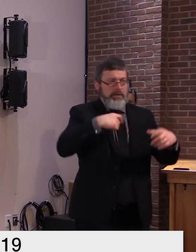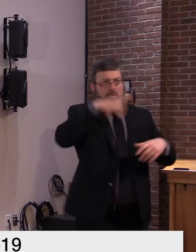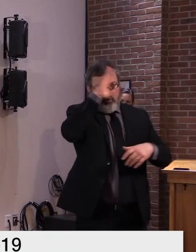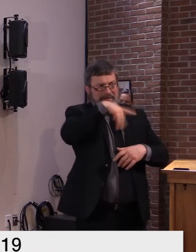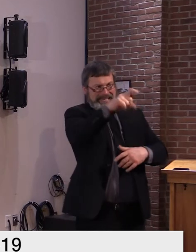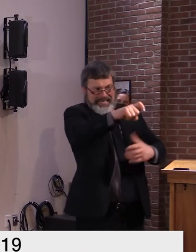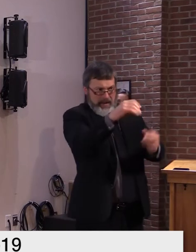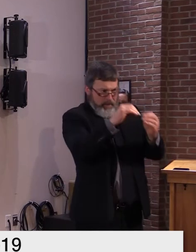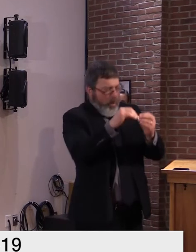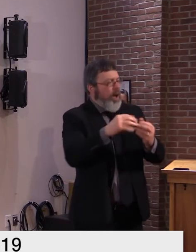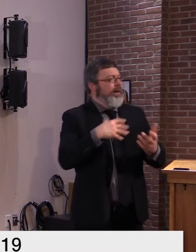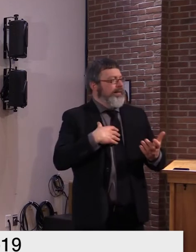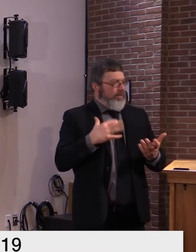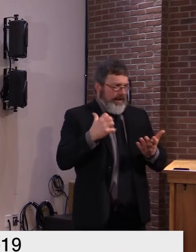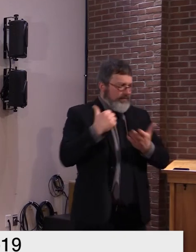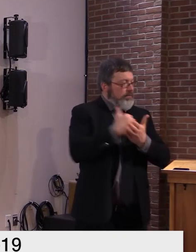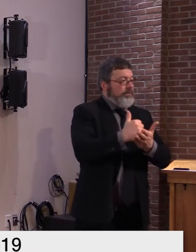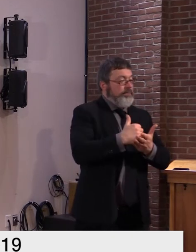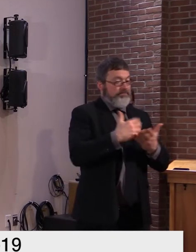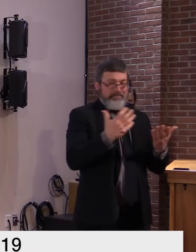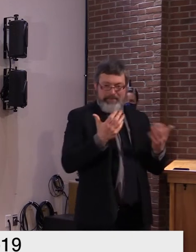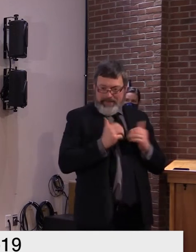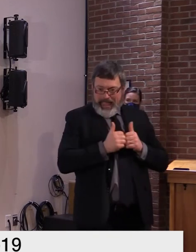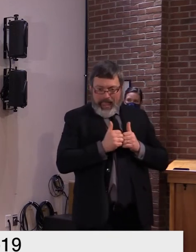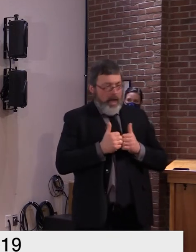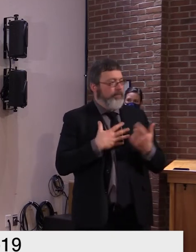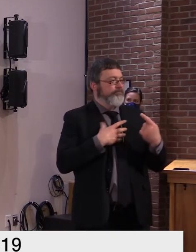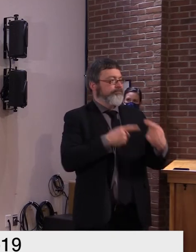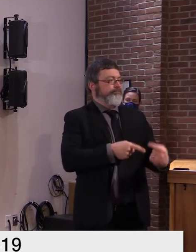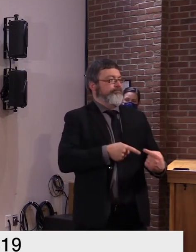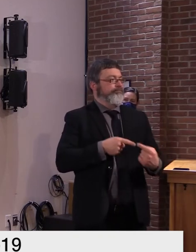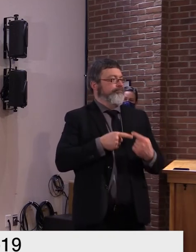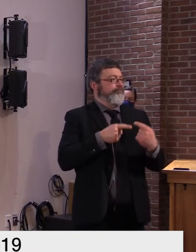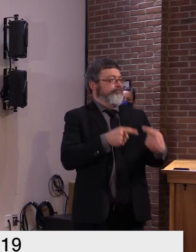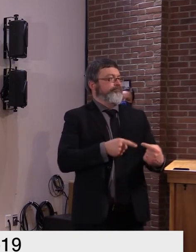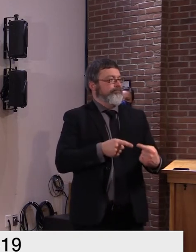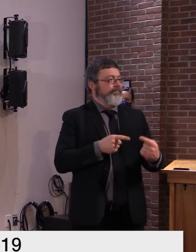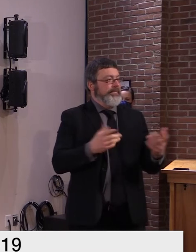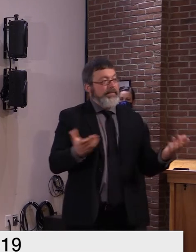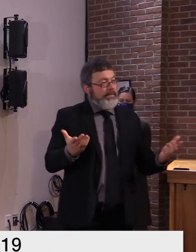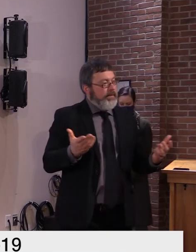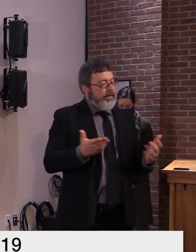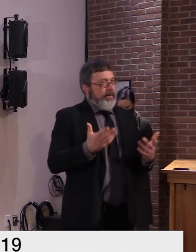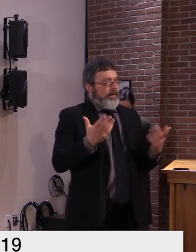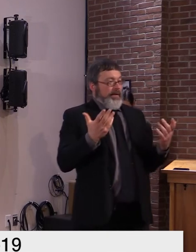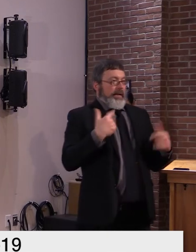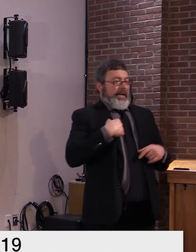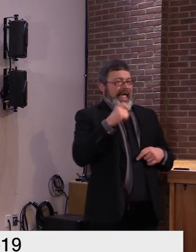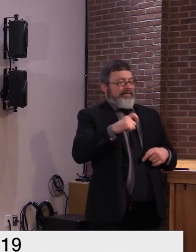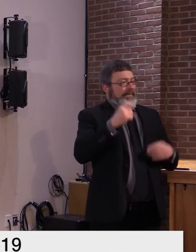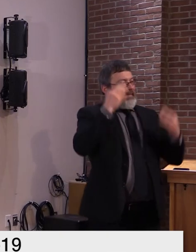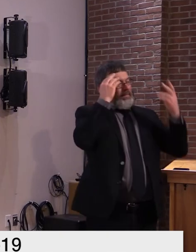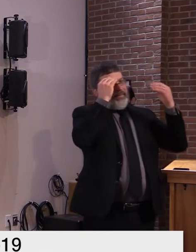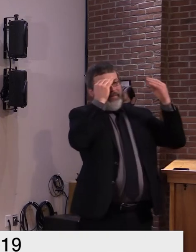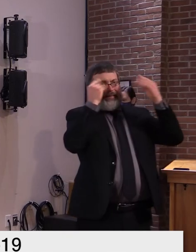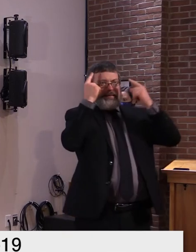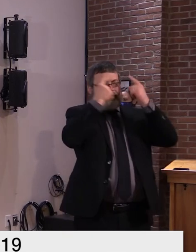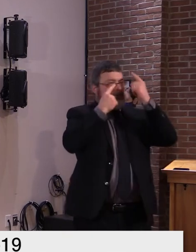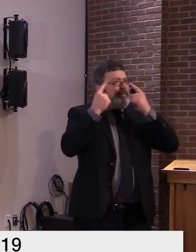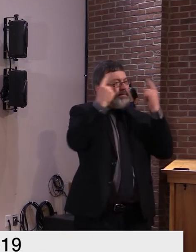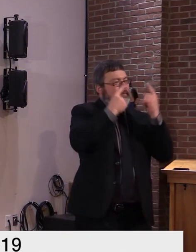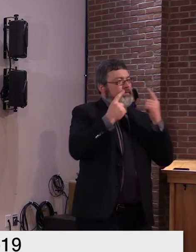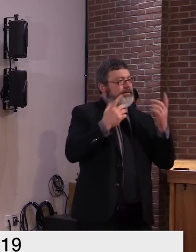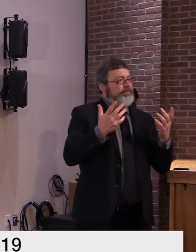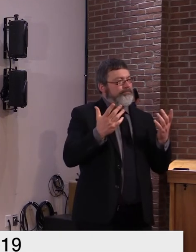need. But I'm not sure that that... Again, when you think about... We've heard over the last